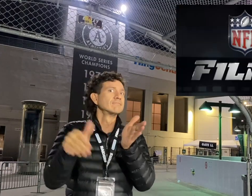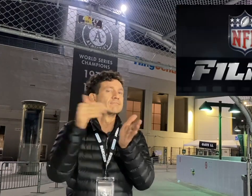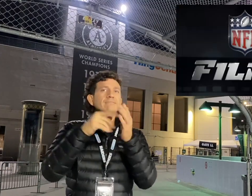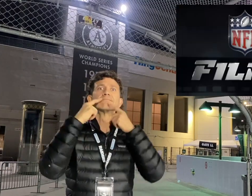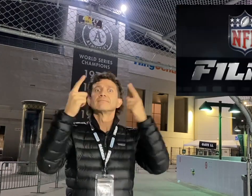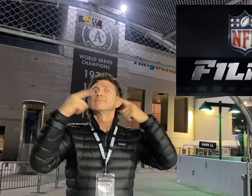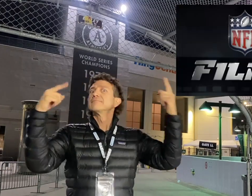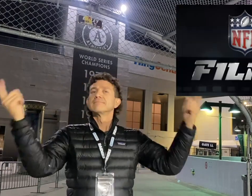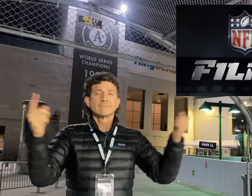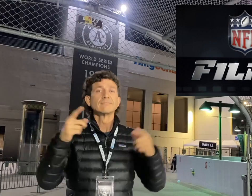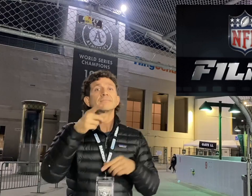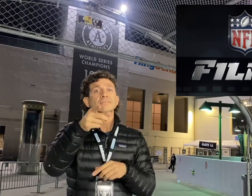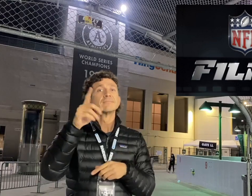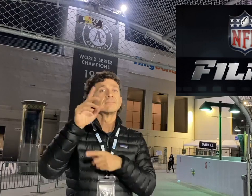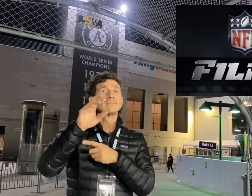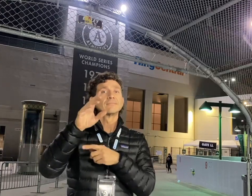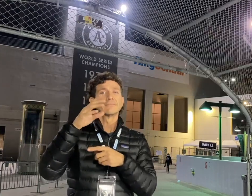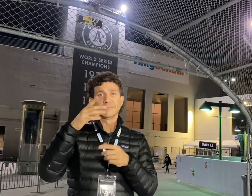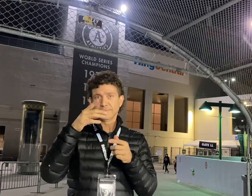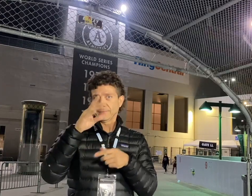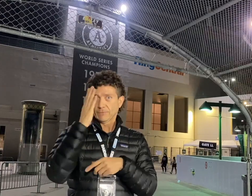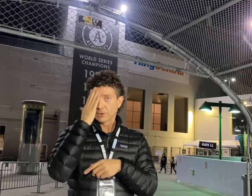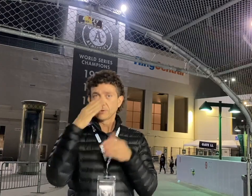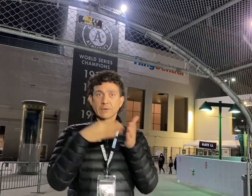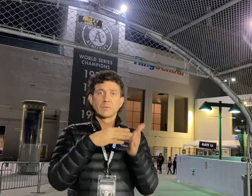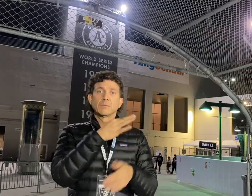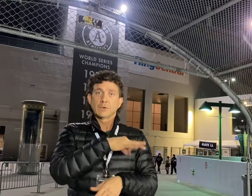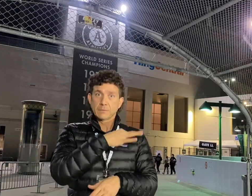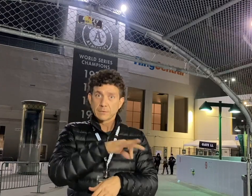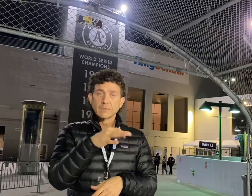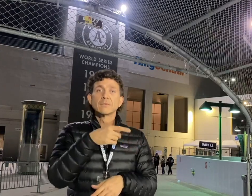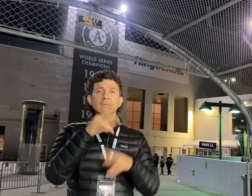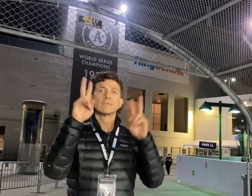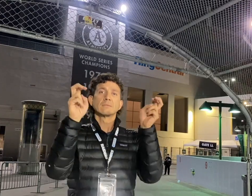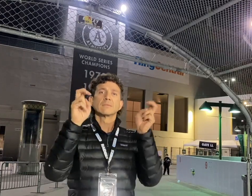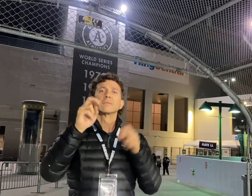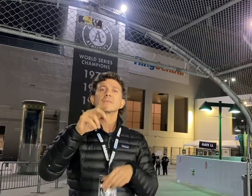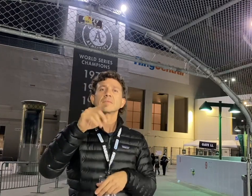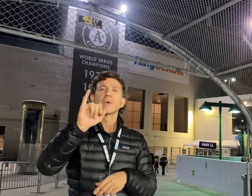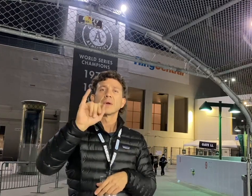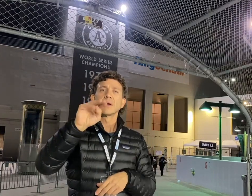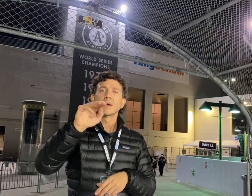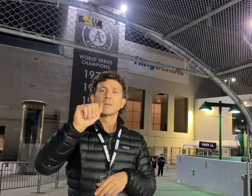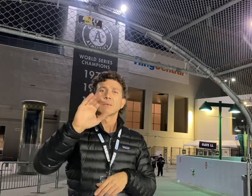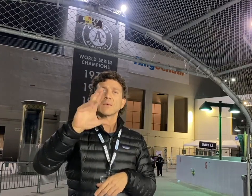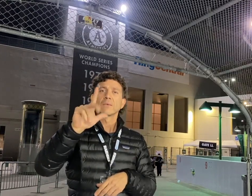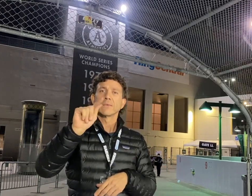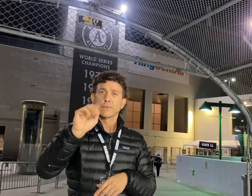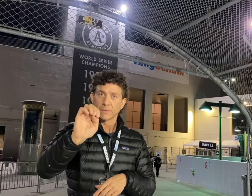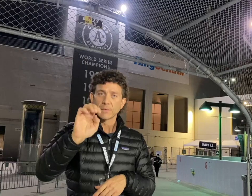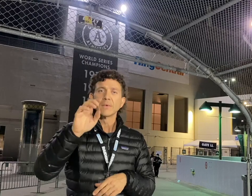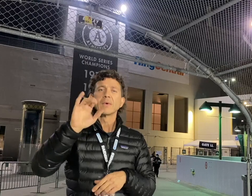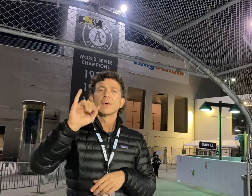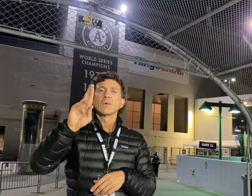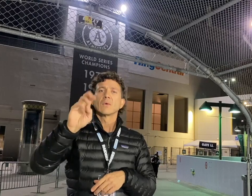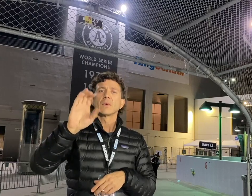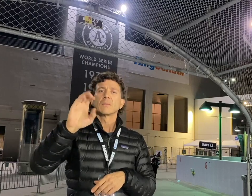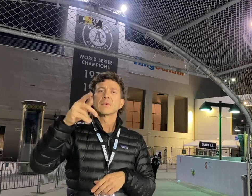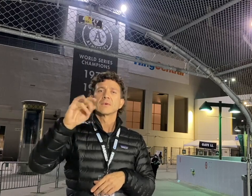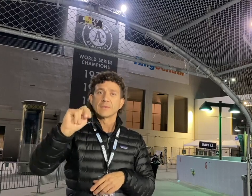plays in NFL history. The first being the Immaculate Reception, which happened during the fourth quarter